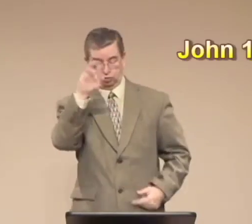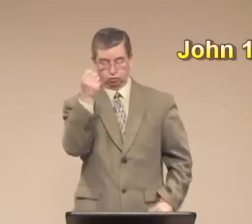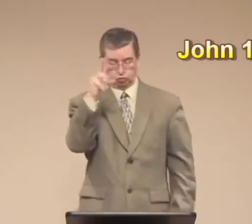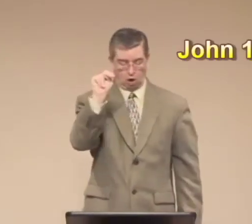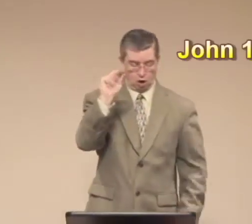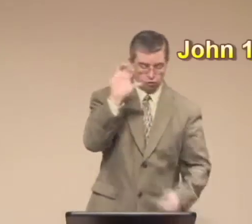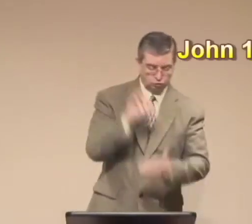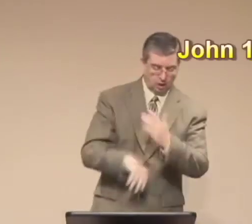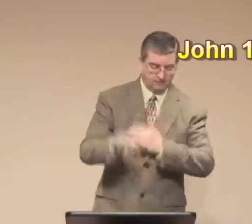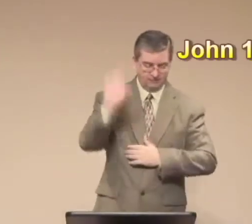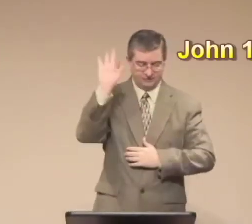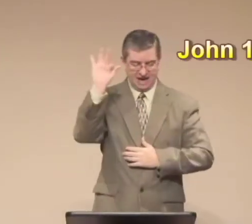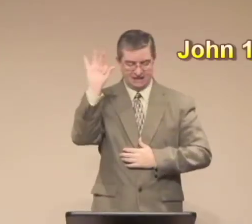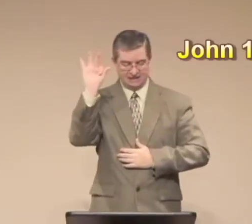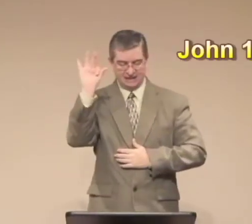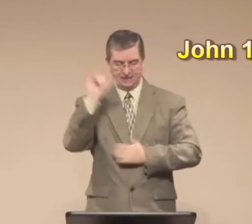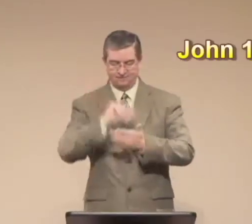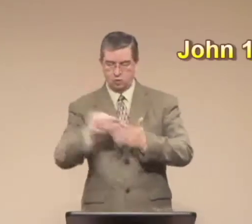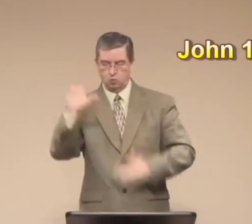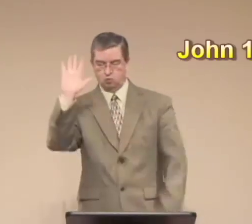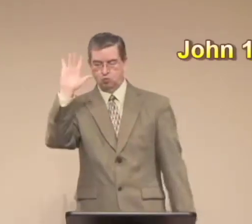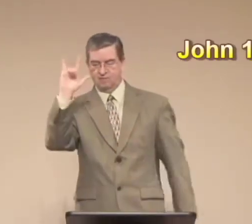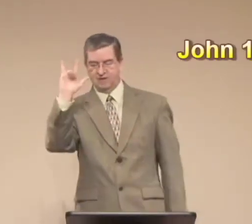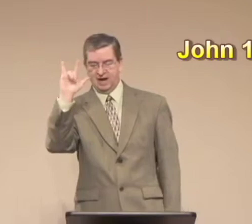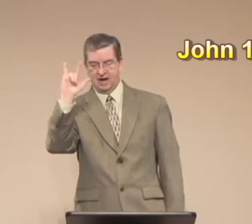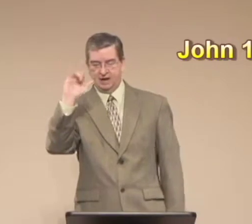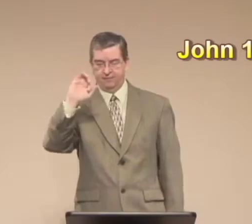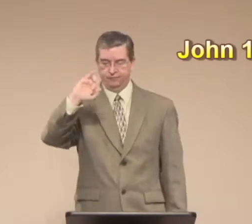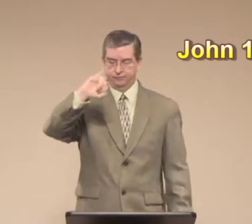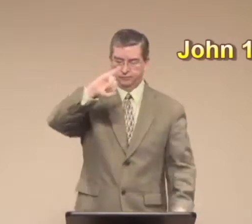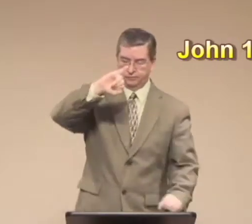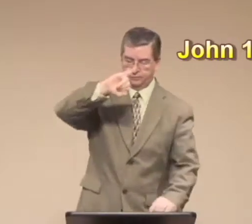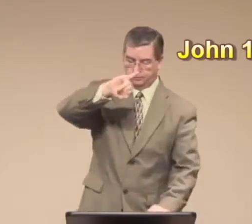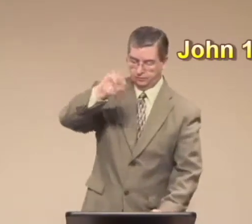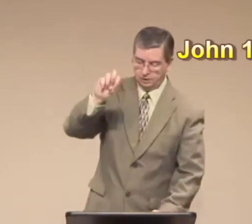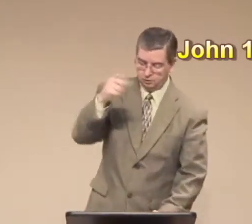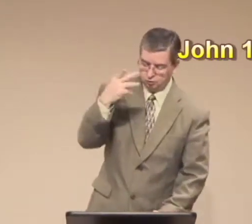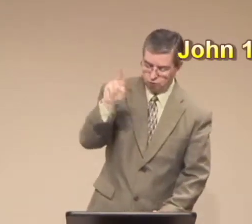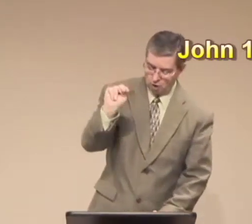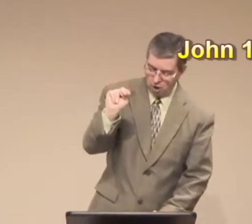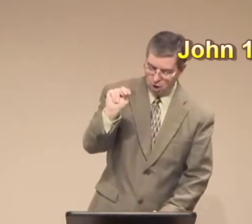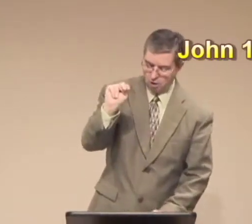Everyone, open your Bibles to the book of John, chapter 19, verse 25.